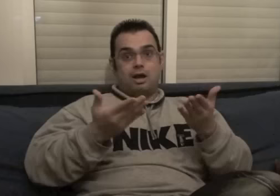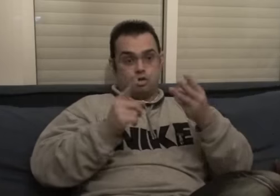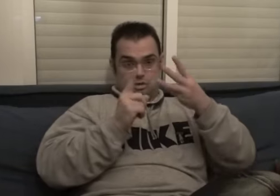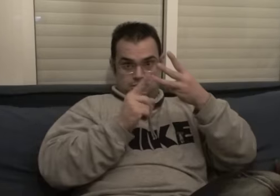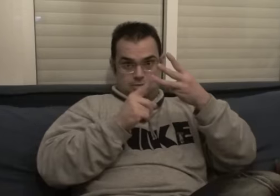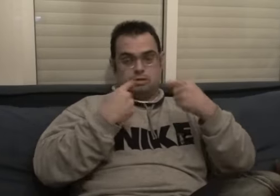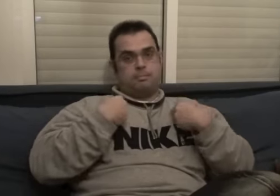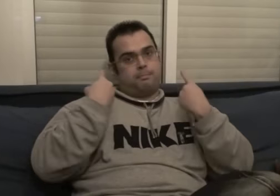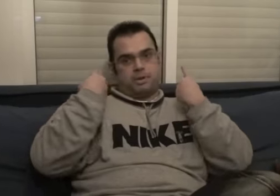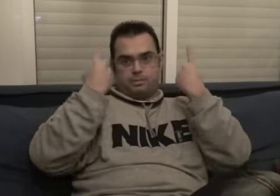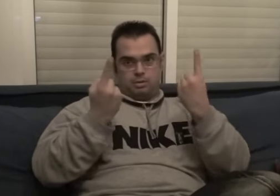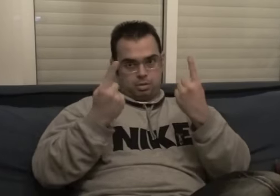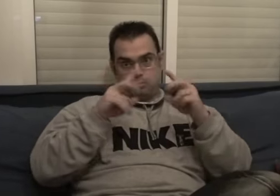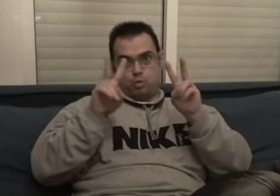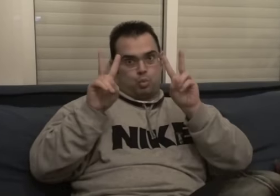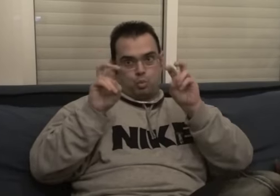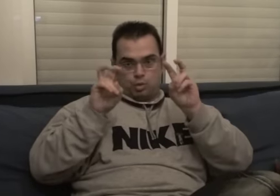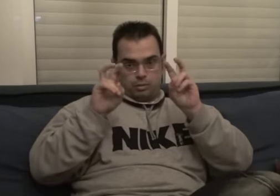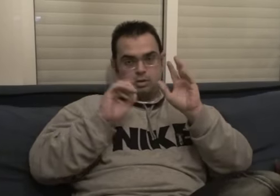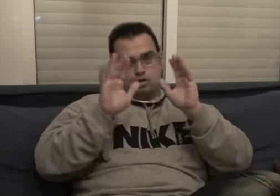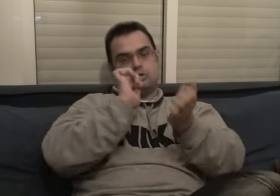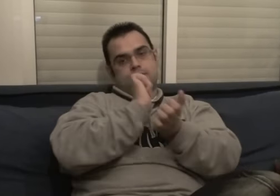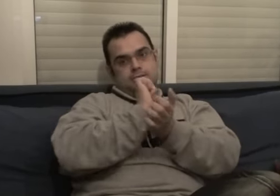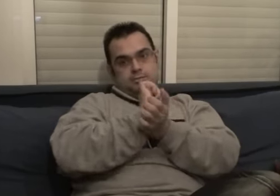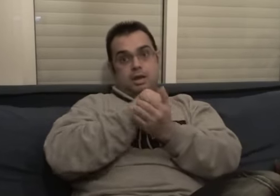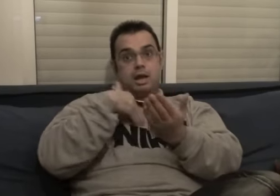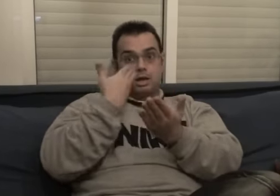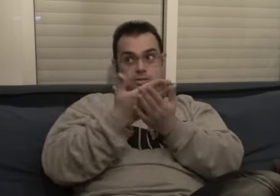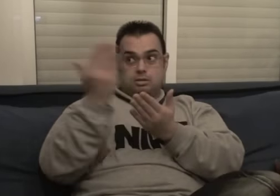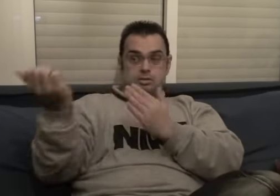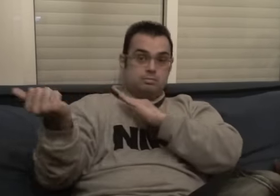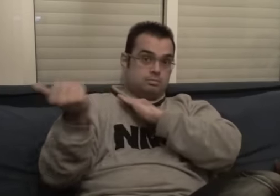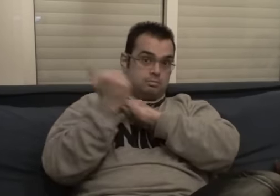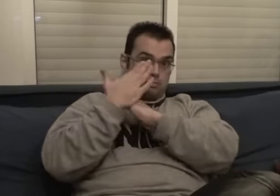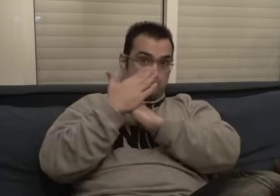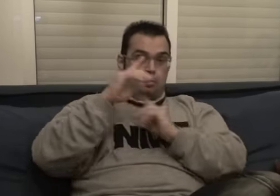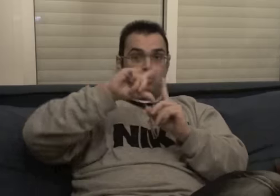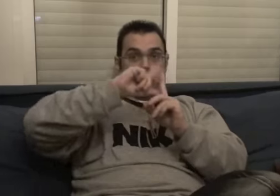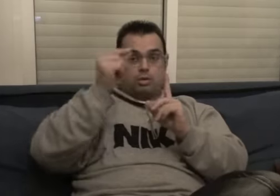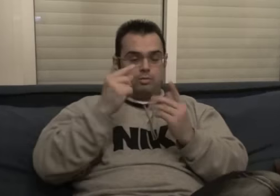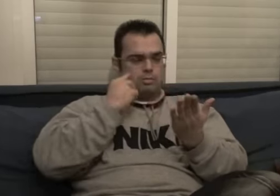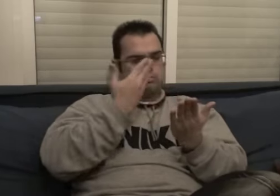not a This the only view.